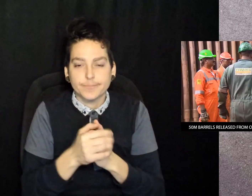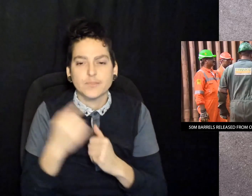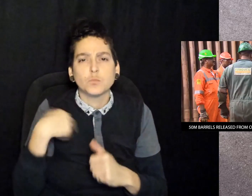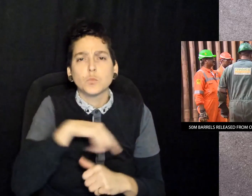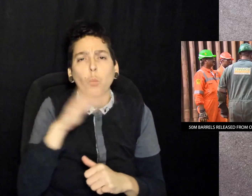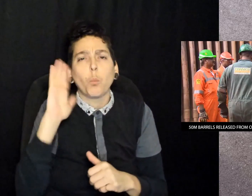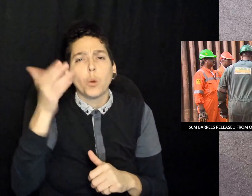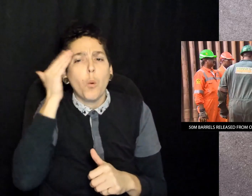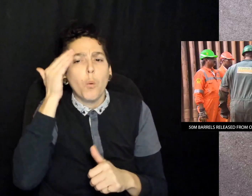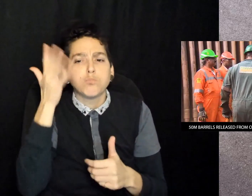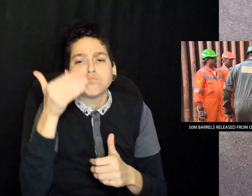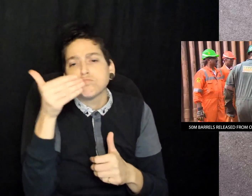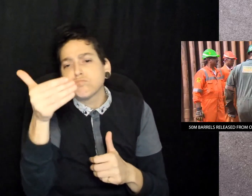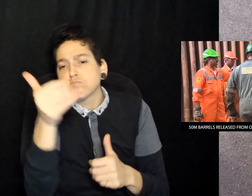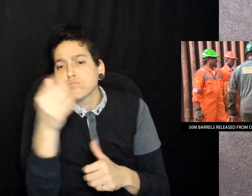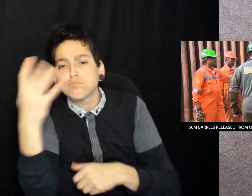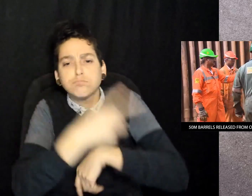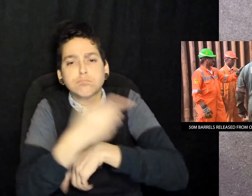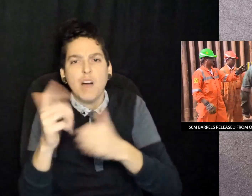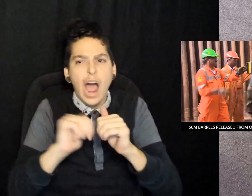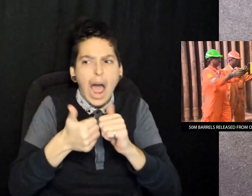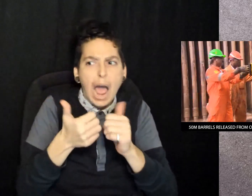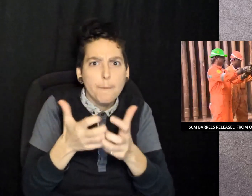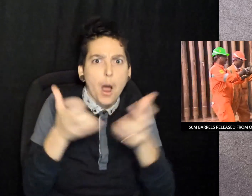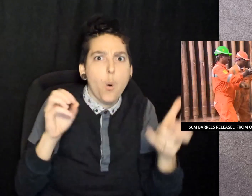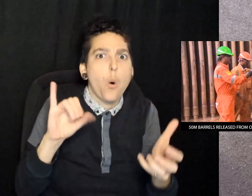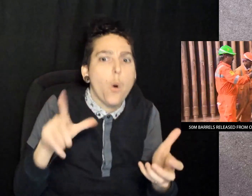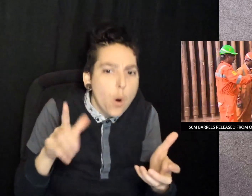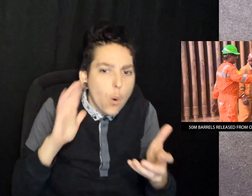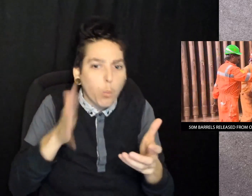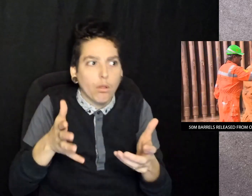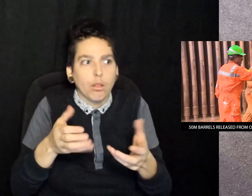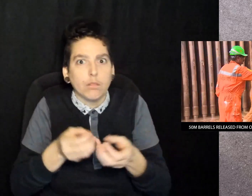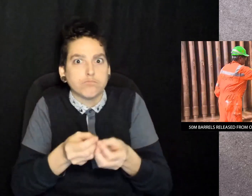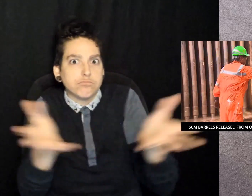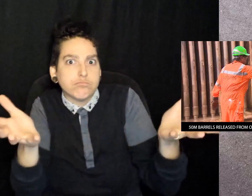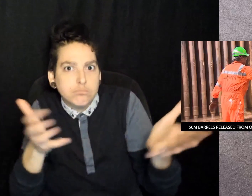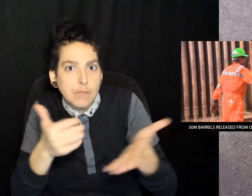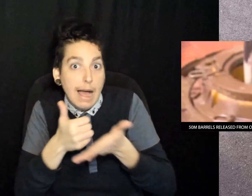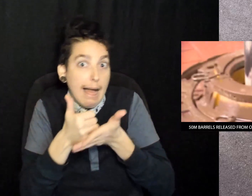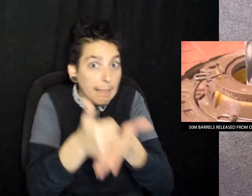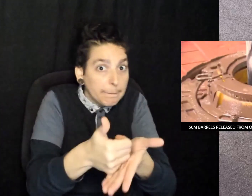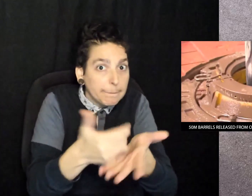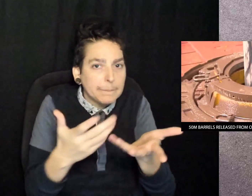and demand. And we'll know in a couple of days how much the oil release helps.